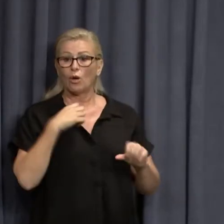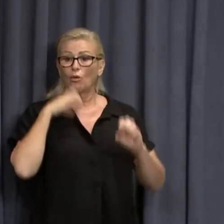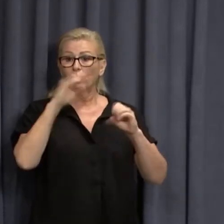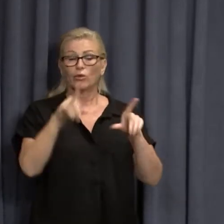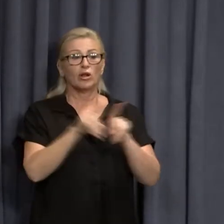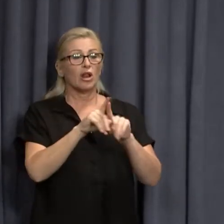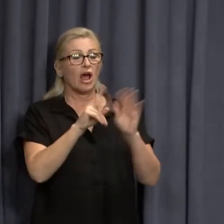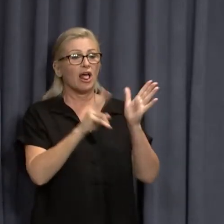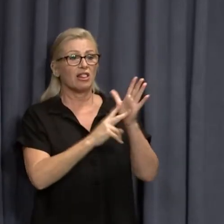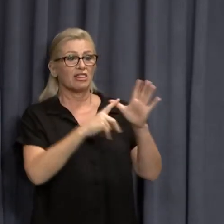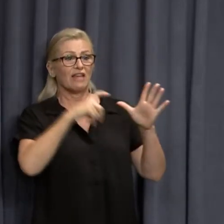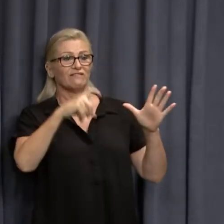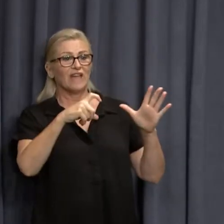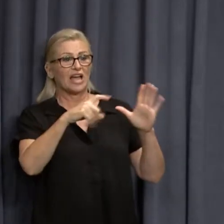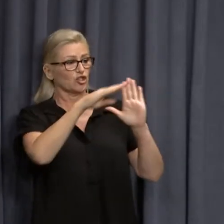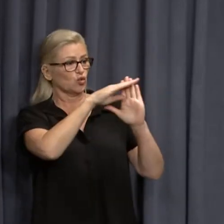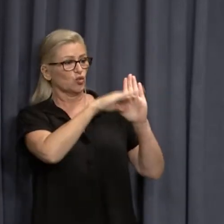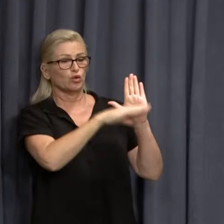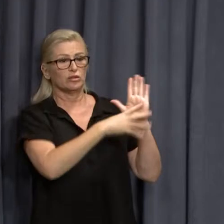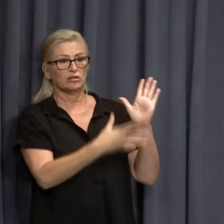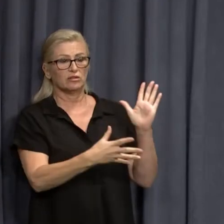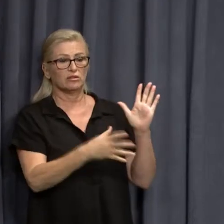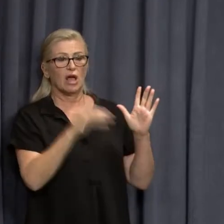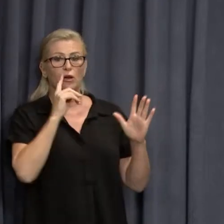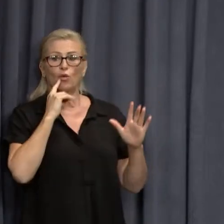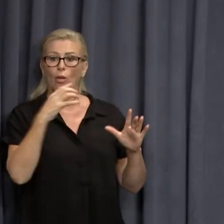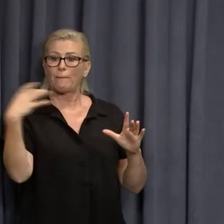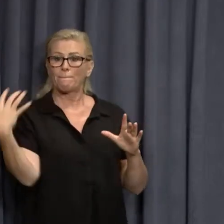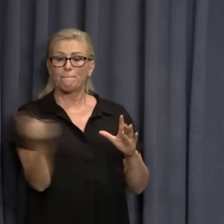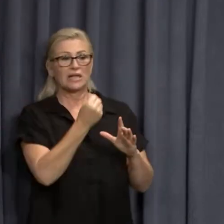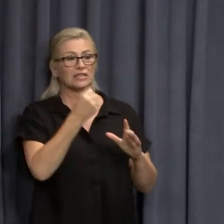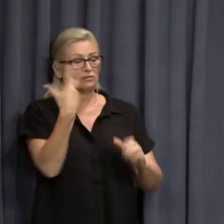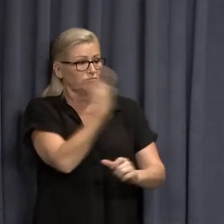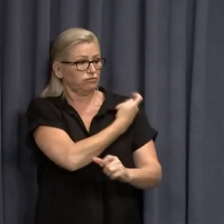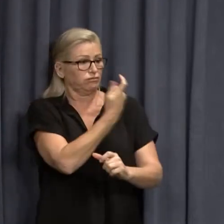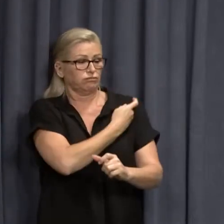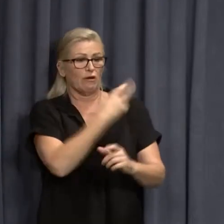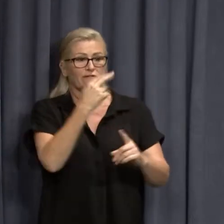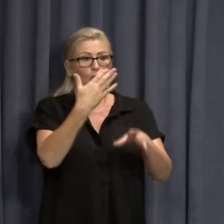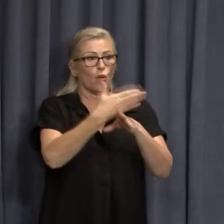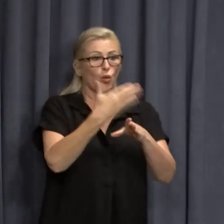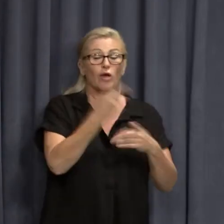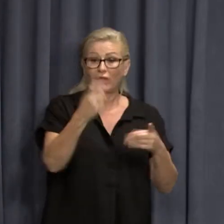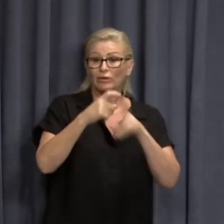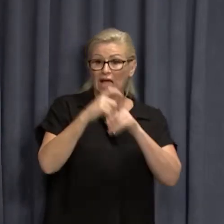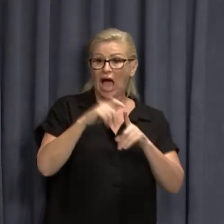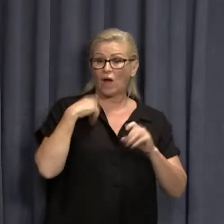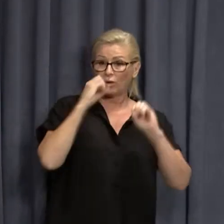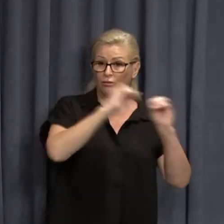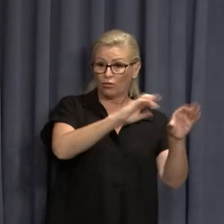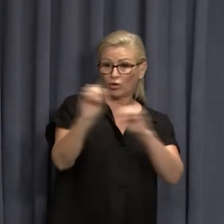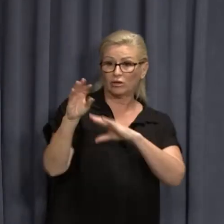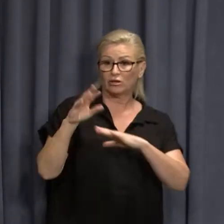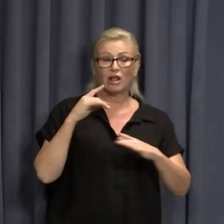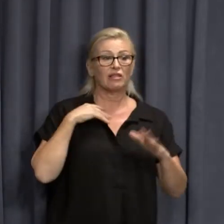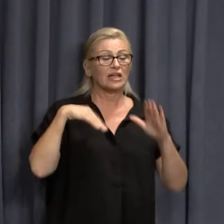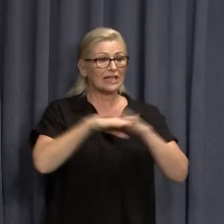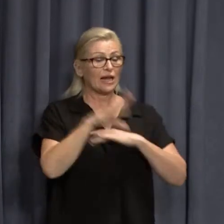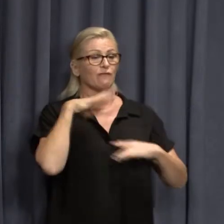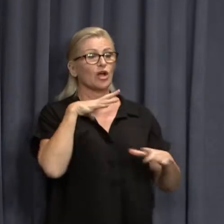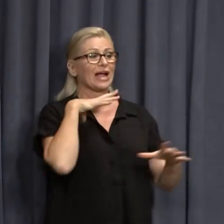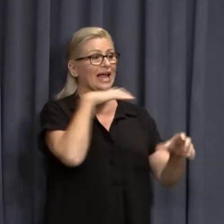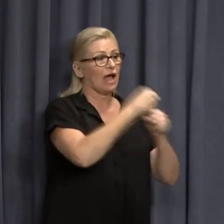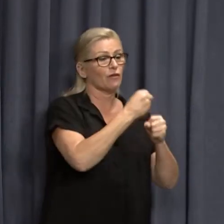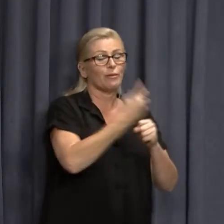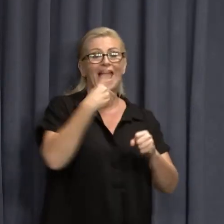as well and all the VAX mandates, which was a pretty trying and big exercise to roll that out. And that's rolling out both across the public sector and